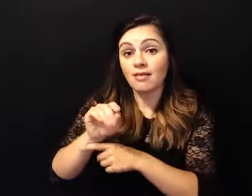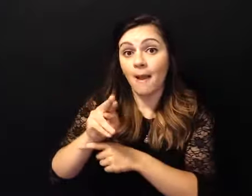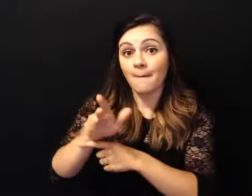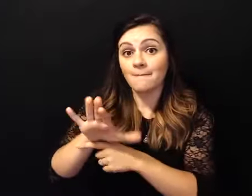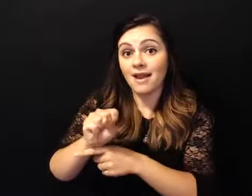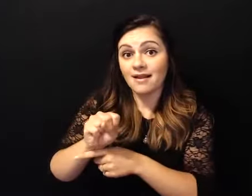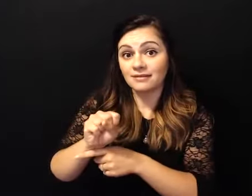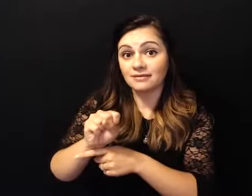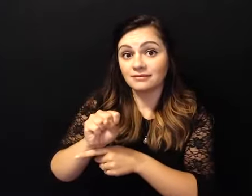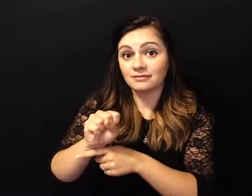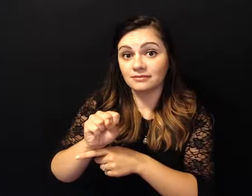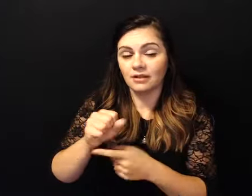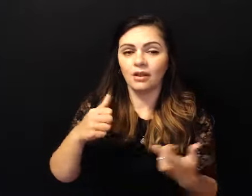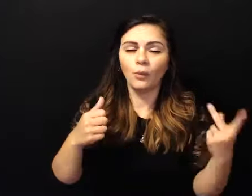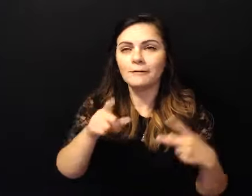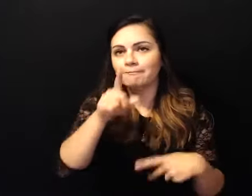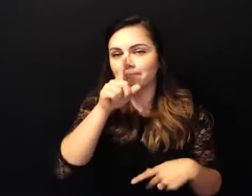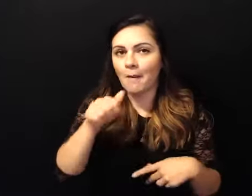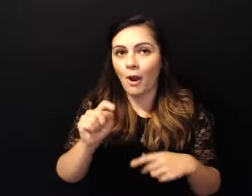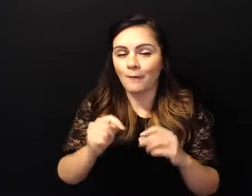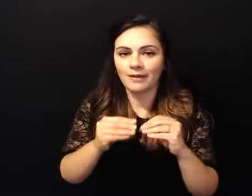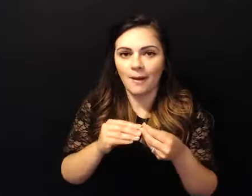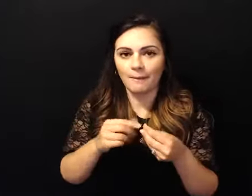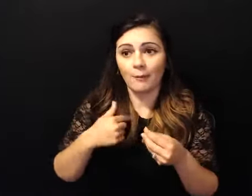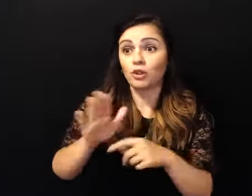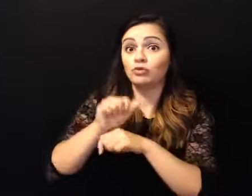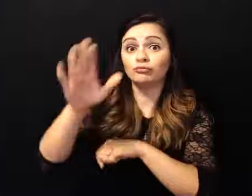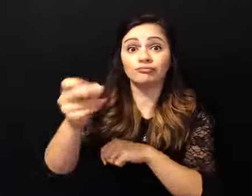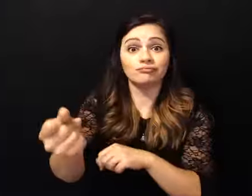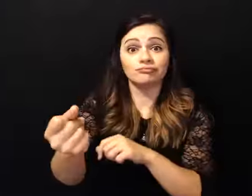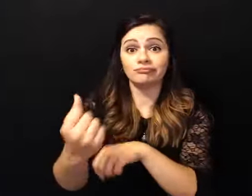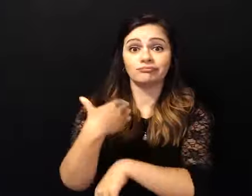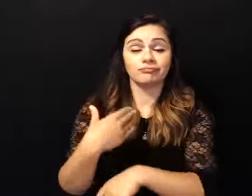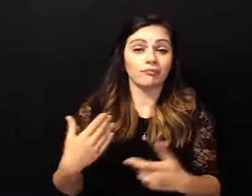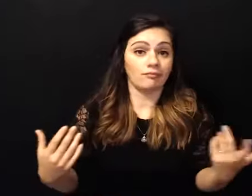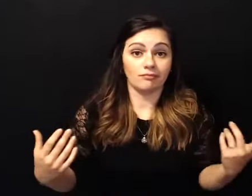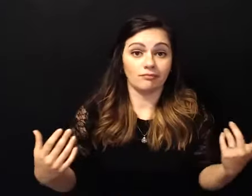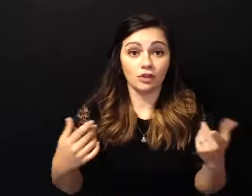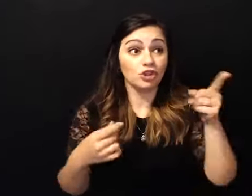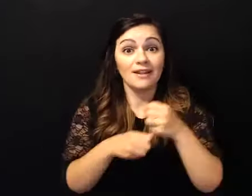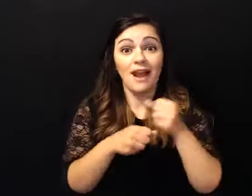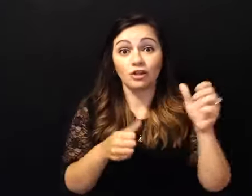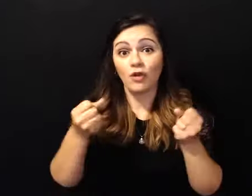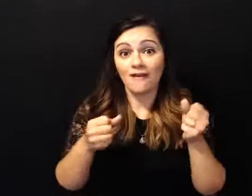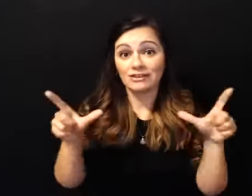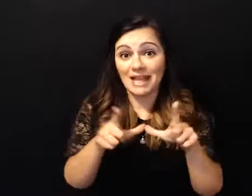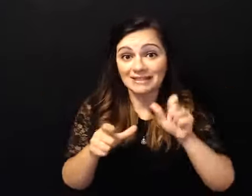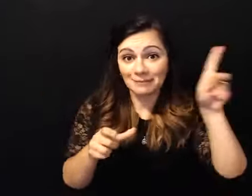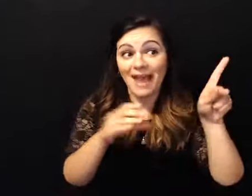apartment number on it long story short she got her driver's license back and i had an i had a license to drink if you will so we went to bars as many bars as we could